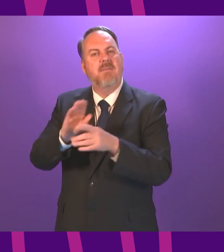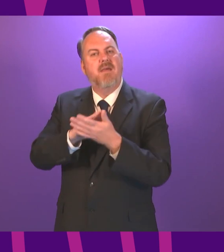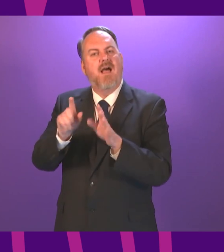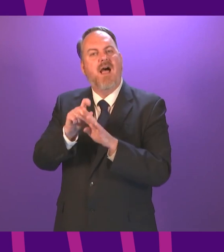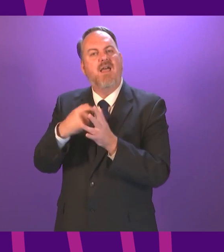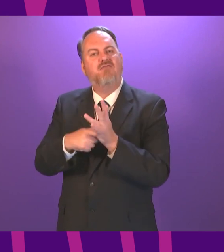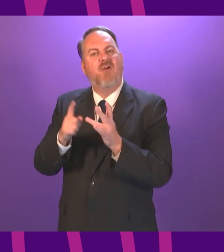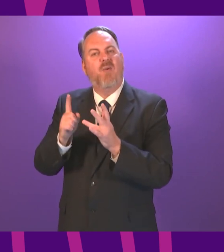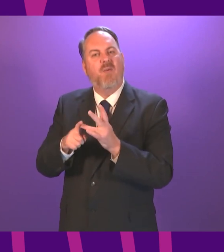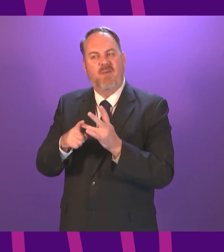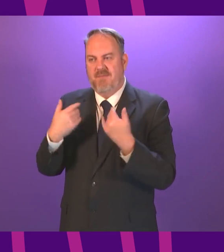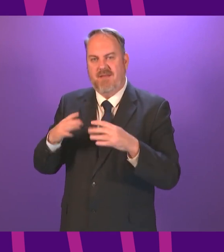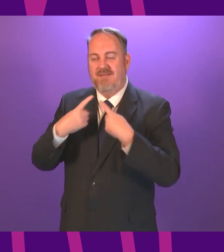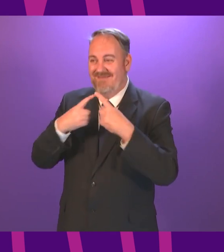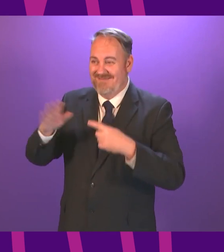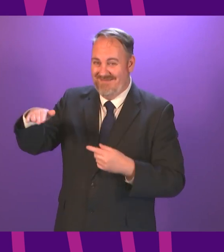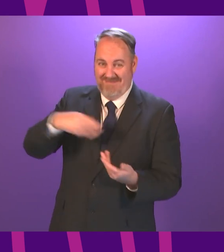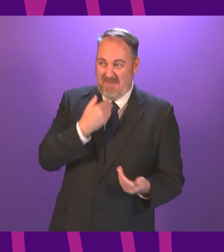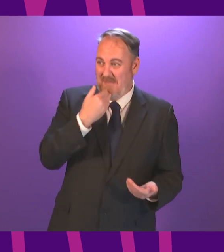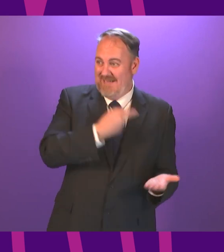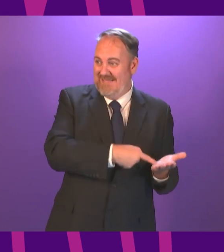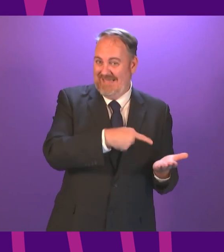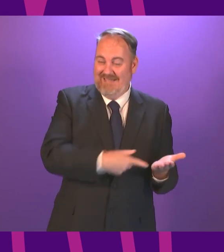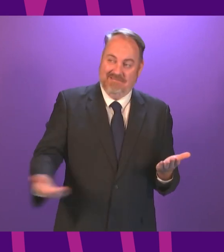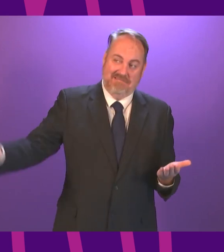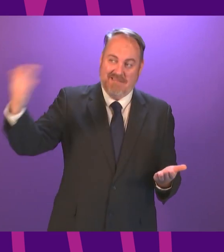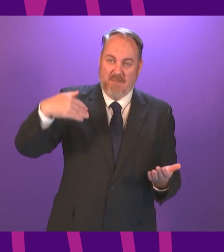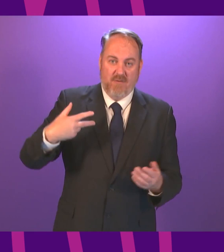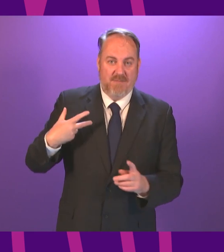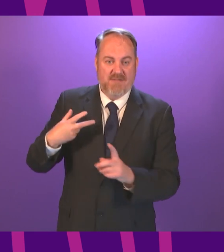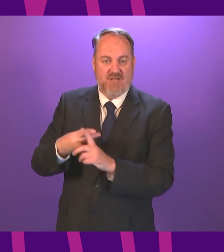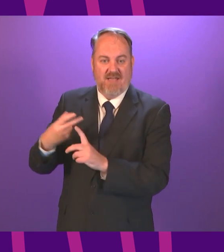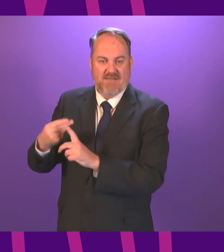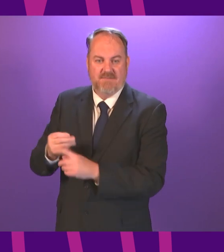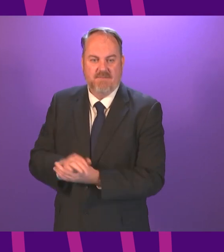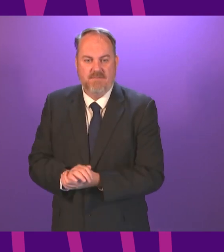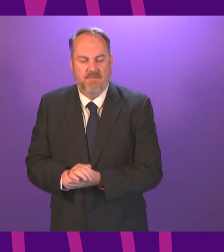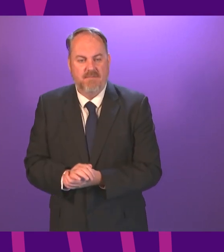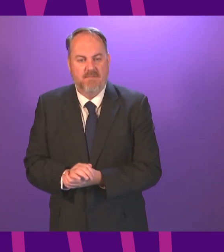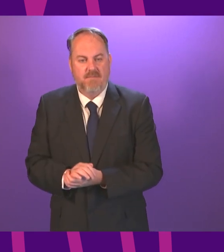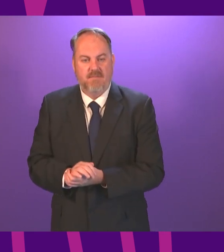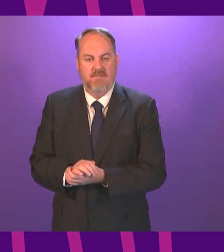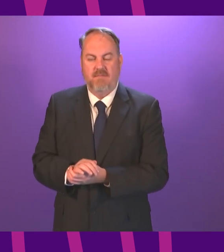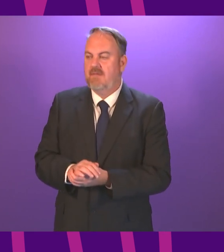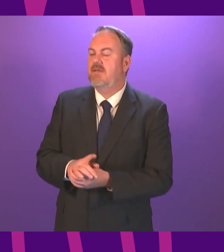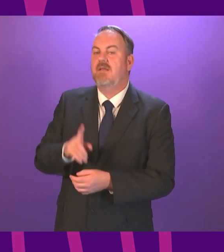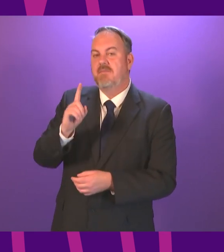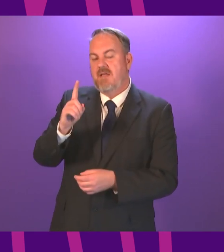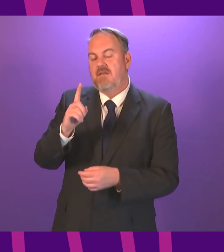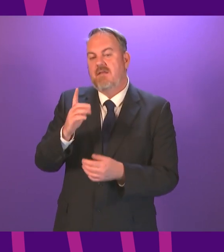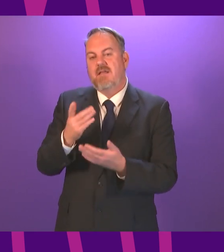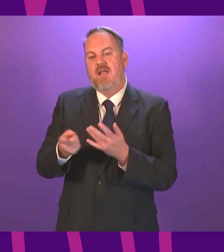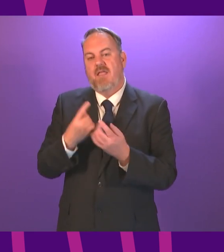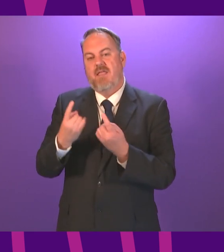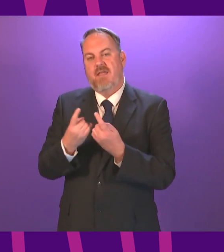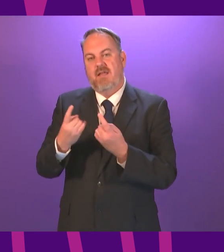to ask people to come down to get those dosages but there is a step before that just one second there is a step before that